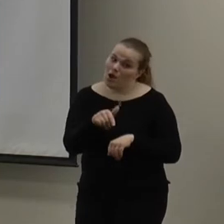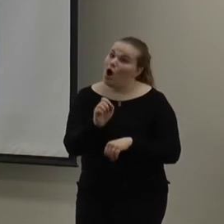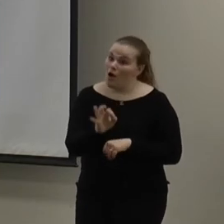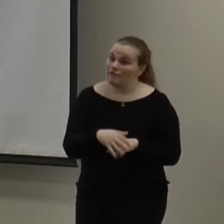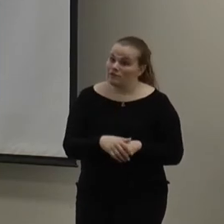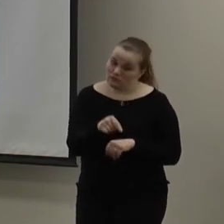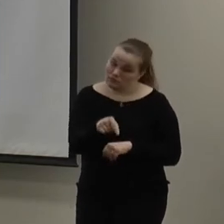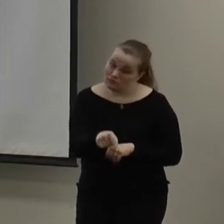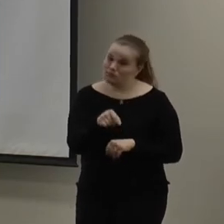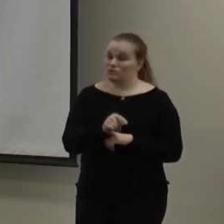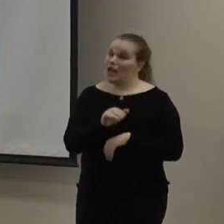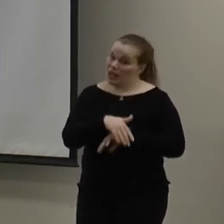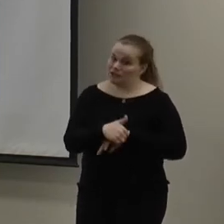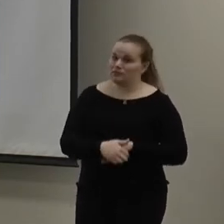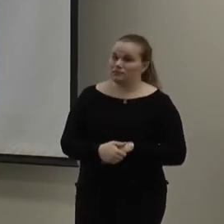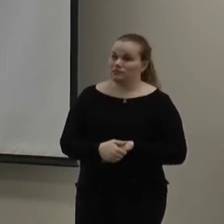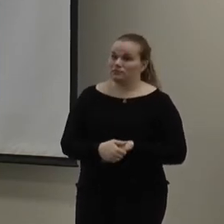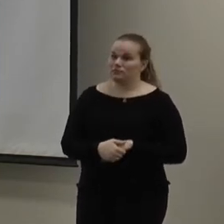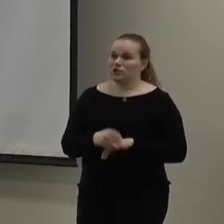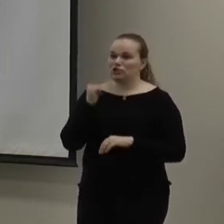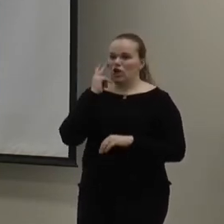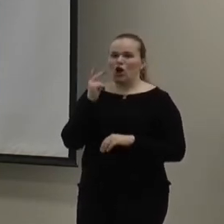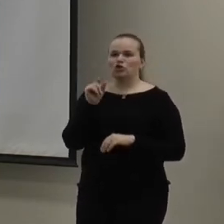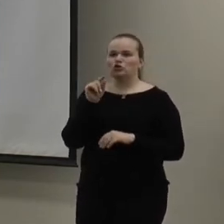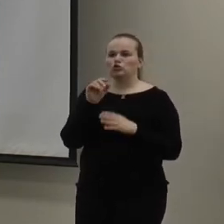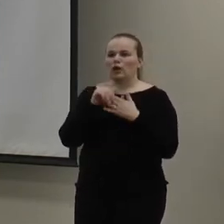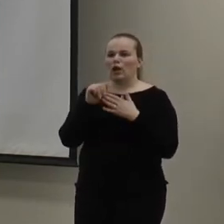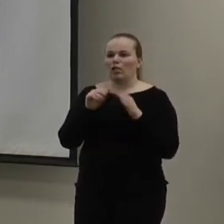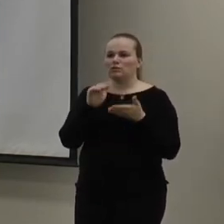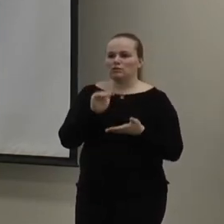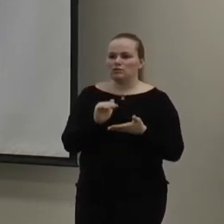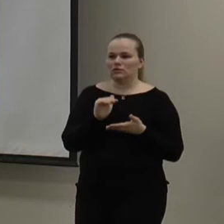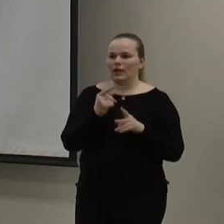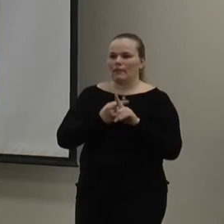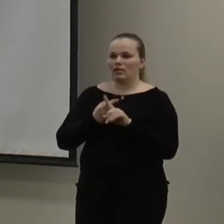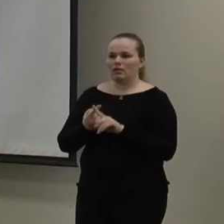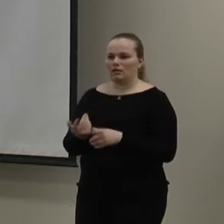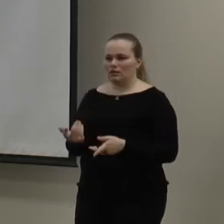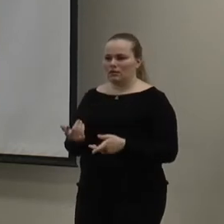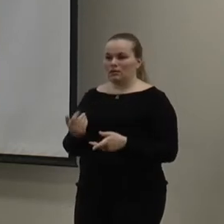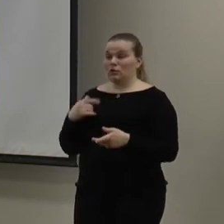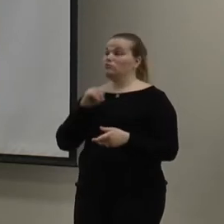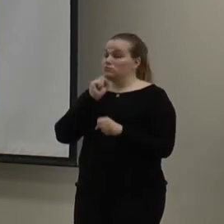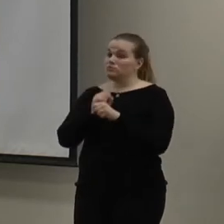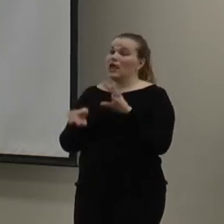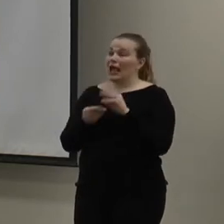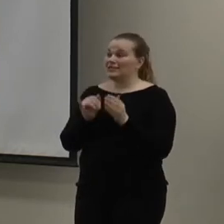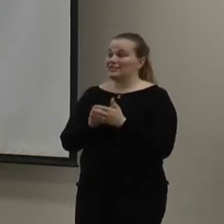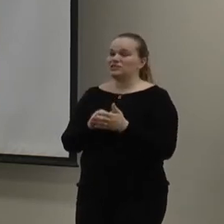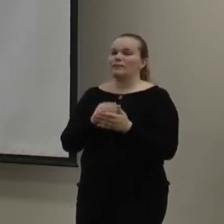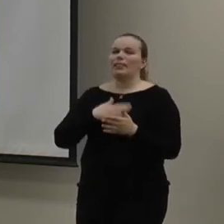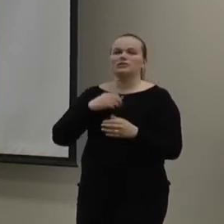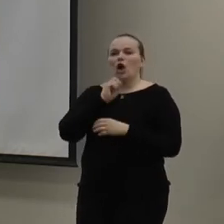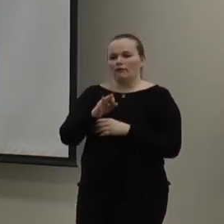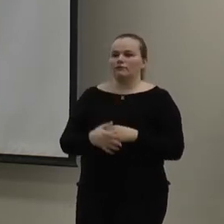master button, and turn it off. She saw a $20 energy saving monthly. So, it really does add up. So, turn it